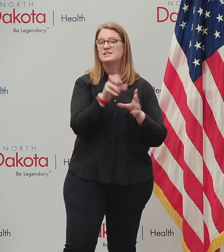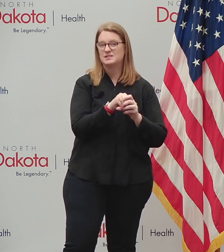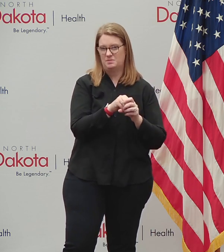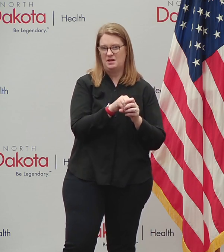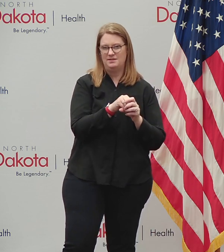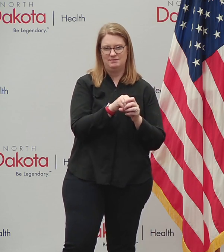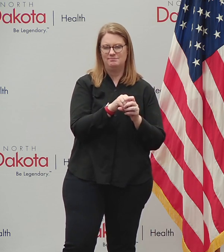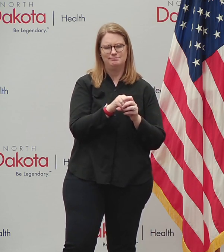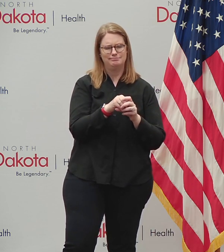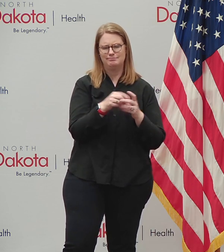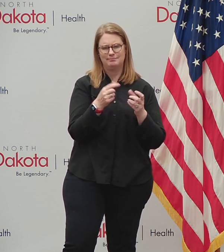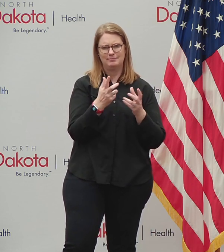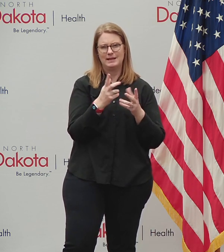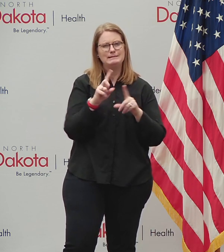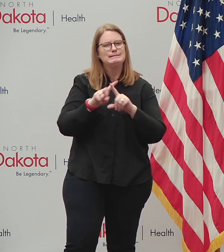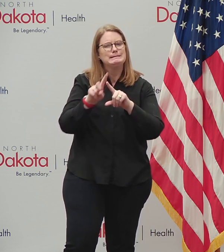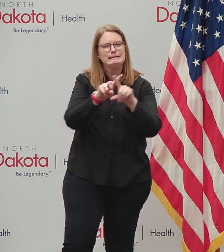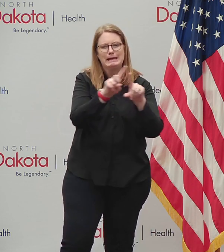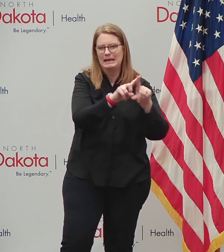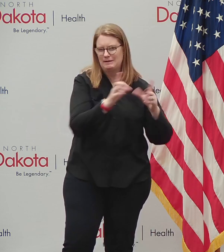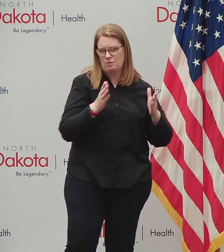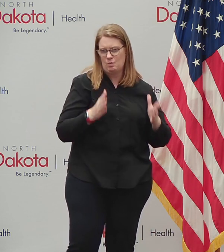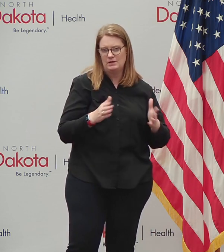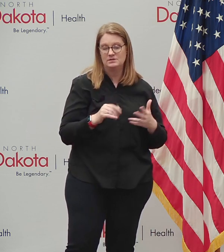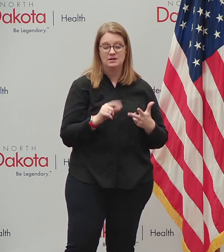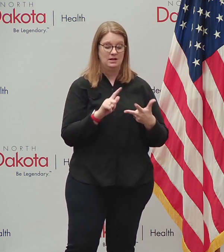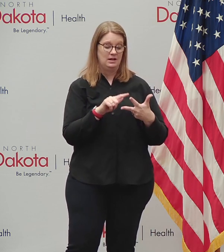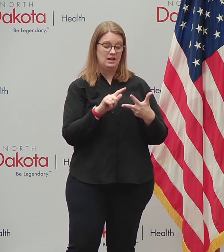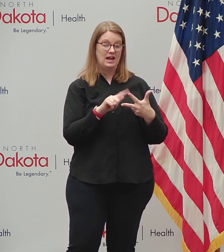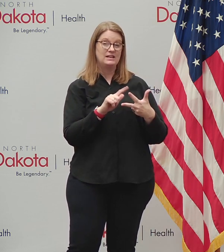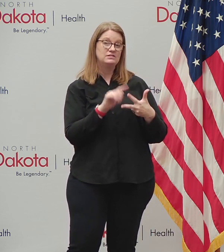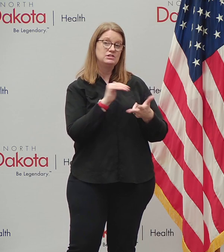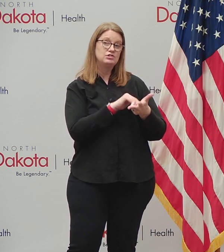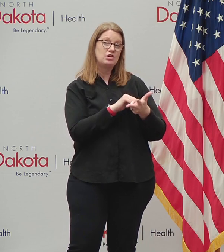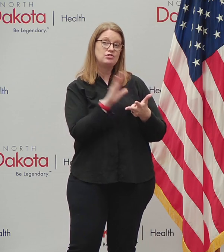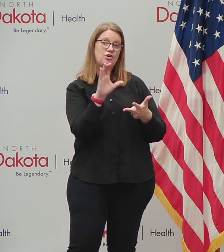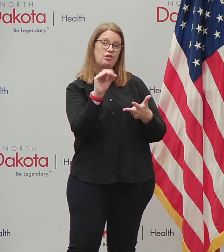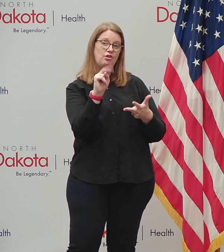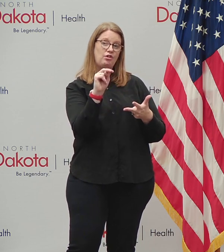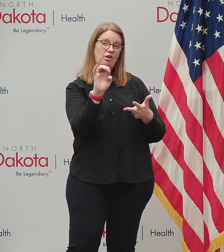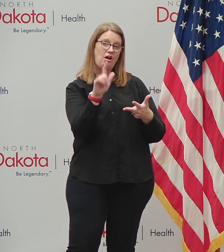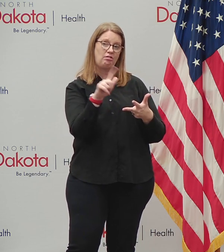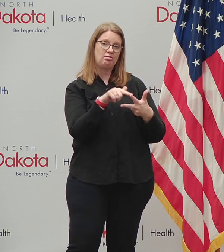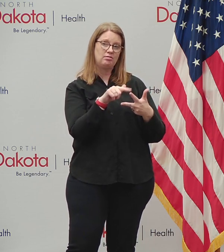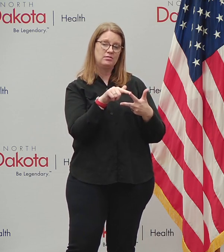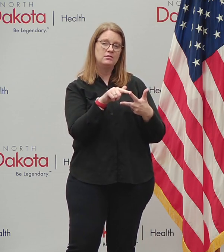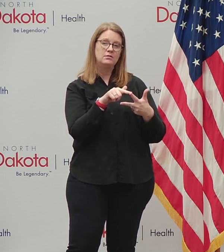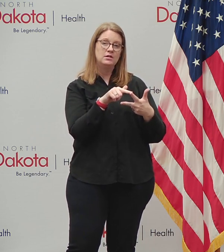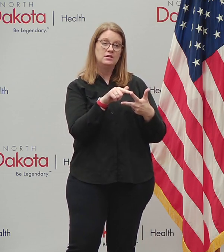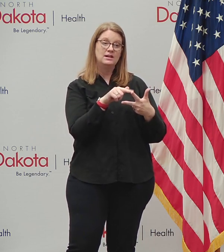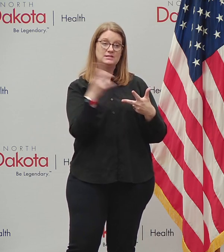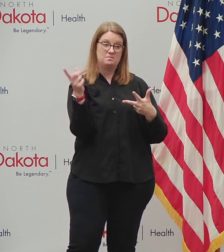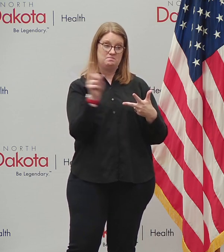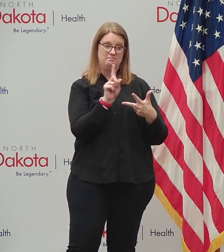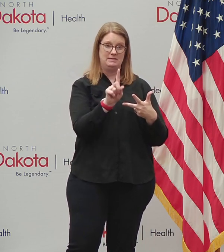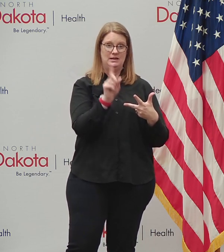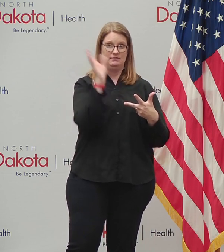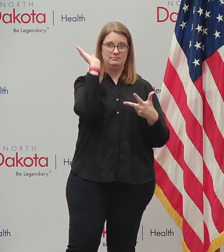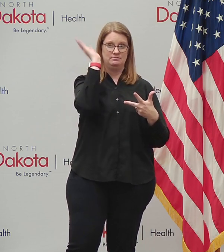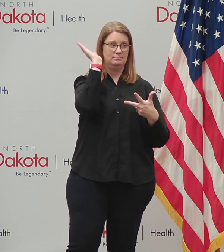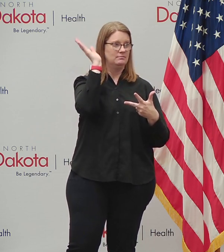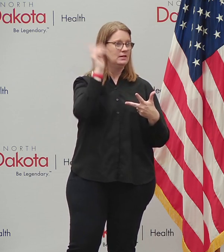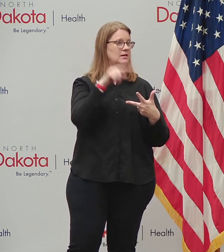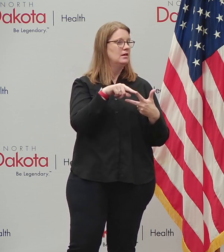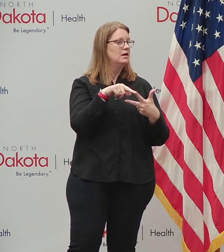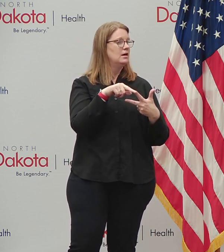levels. Uh, and of course, Dr. Connell's been here as part of the, uh, been at the podium and during the